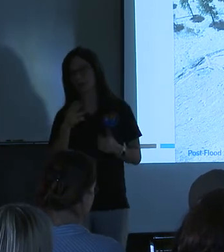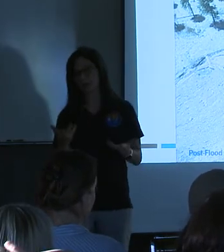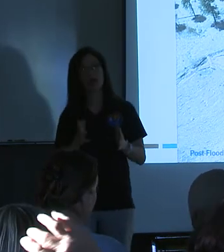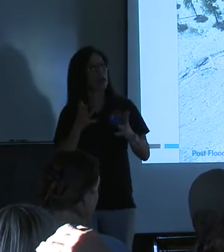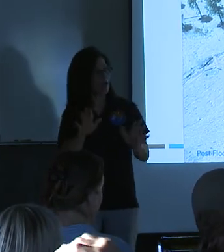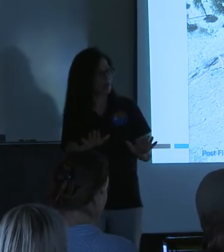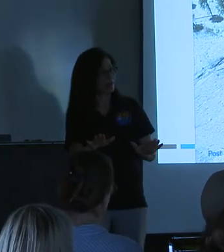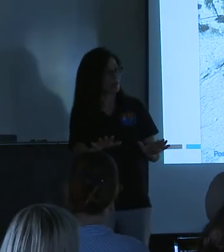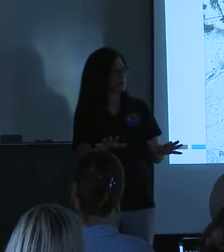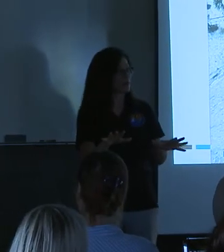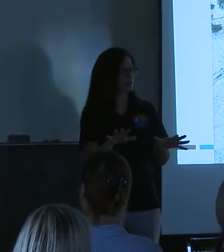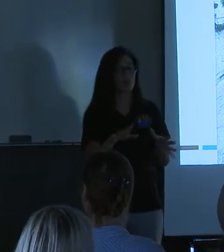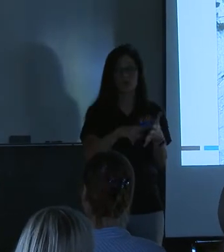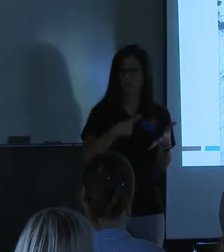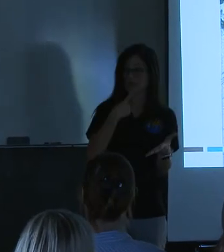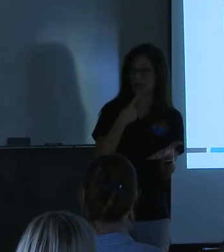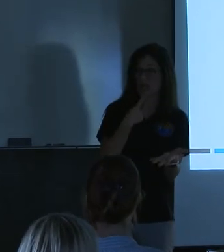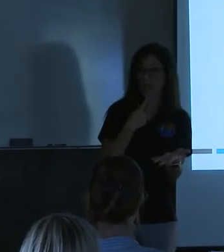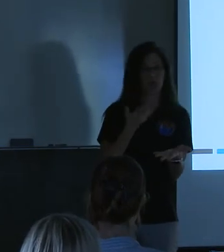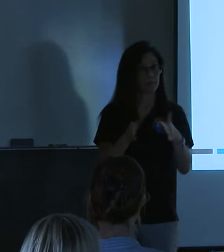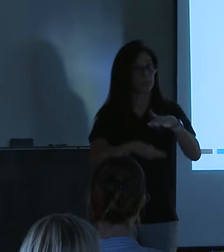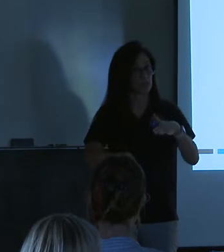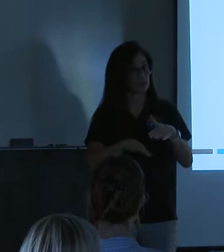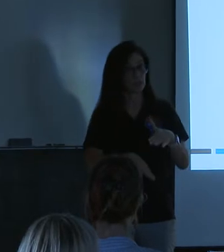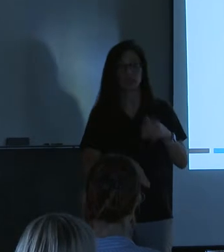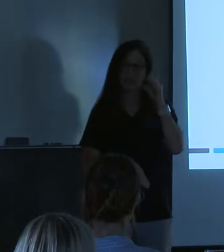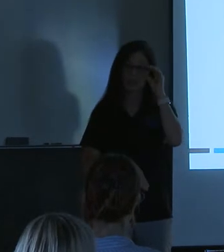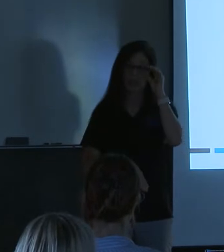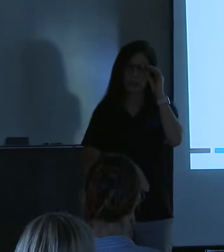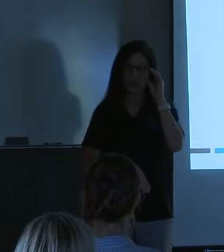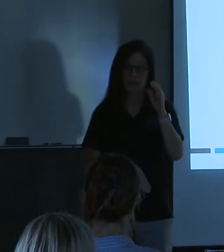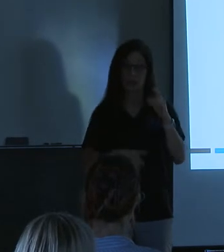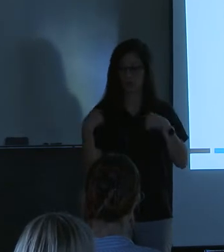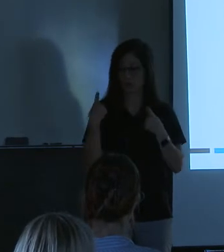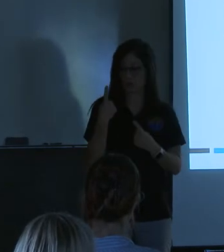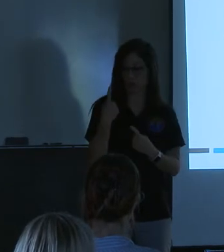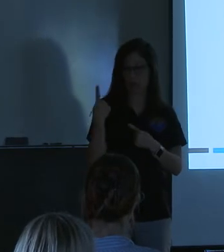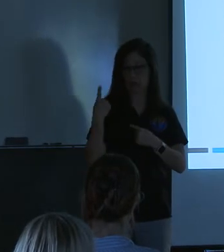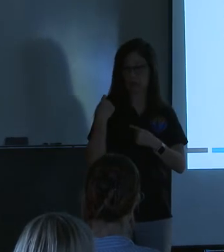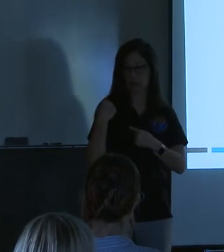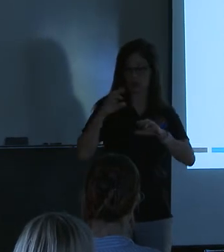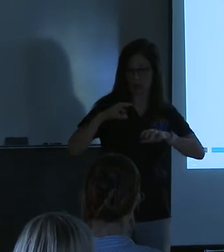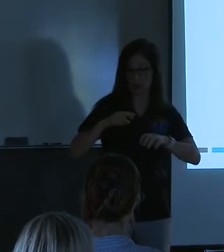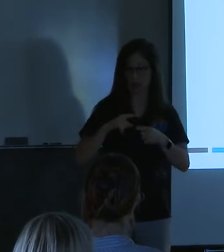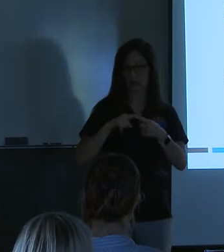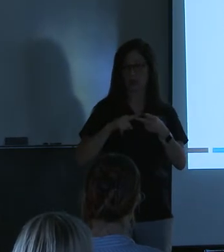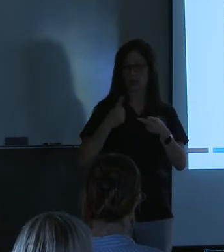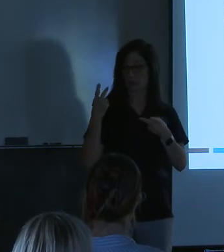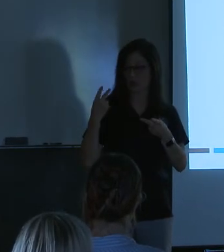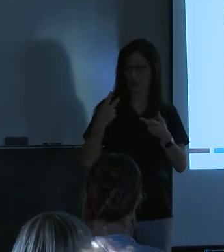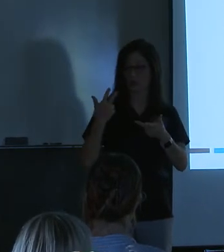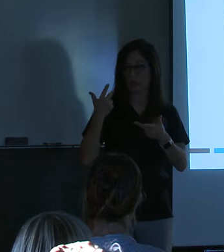Hey guys, what I'm saying is that basically, for the last year's rain season, the year before that, the year